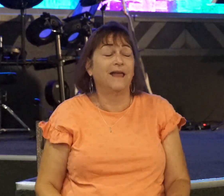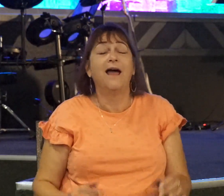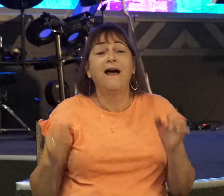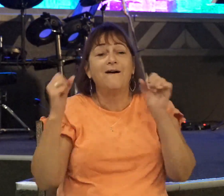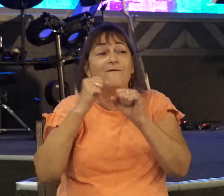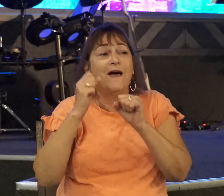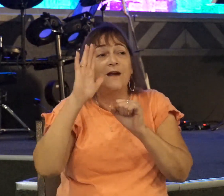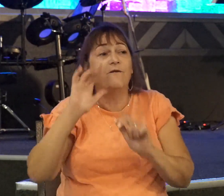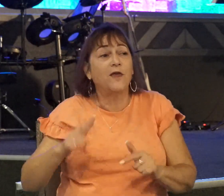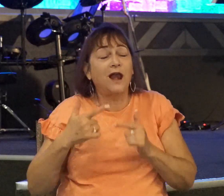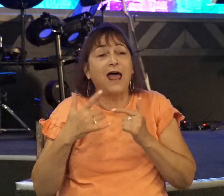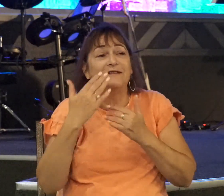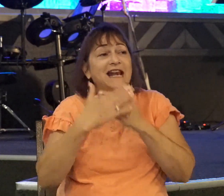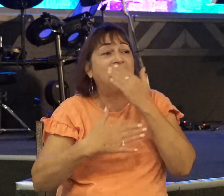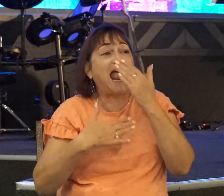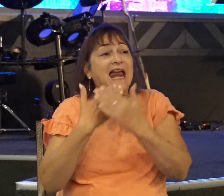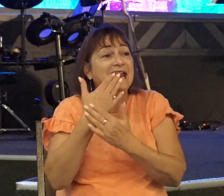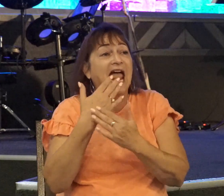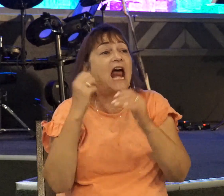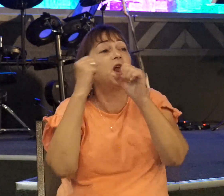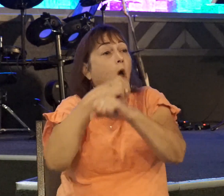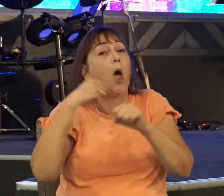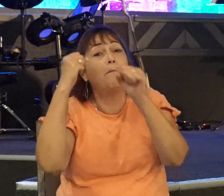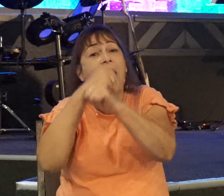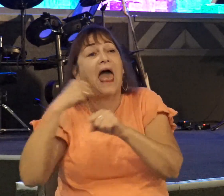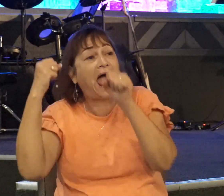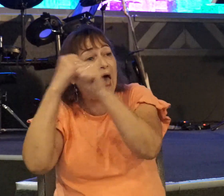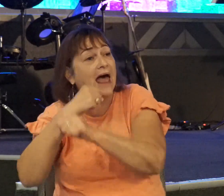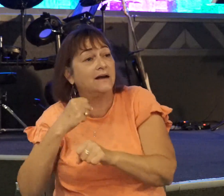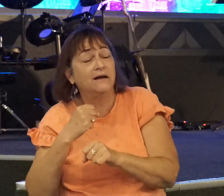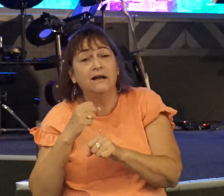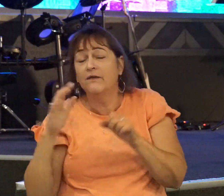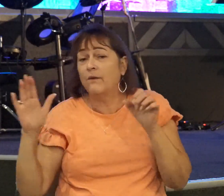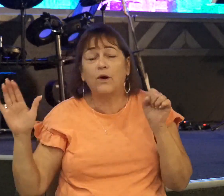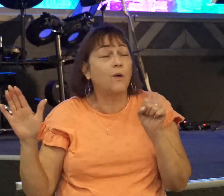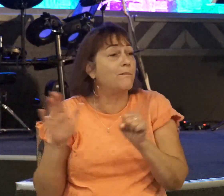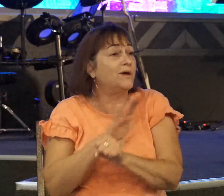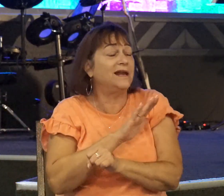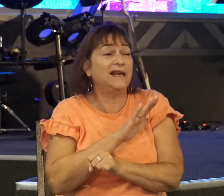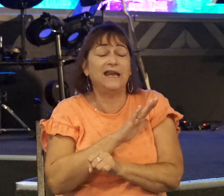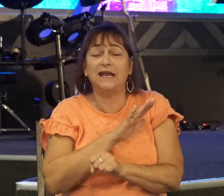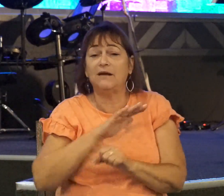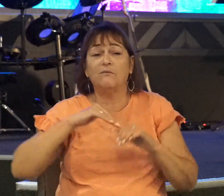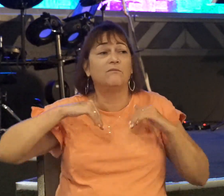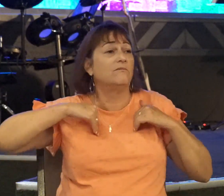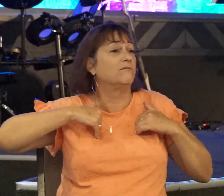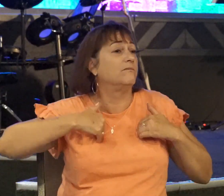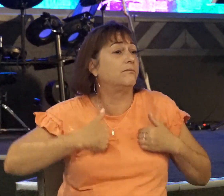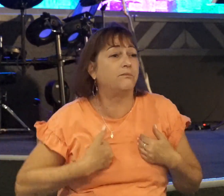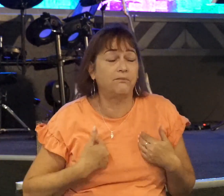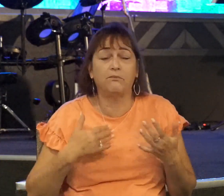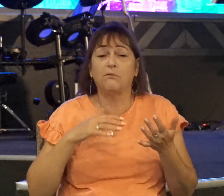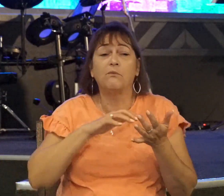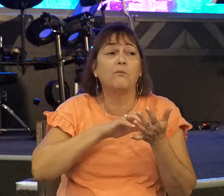-to-hand combat. They were completely wiped out. Completely exhausted.